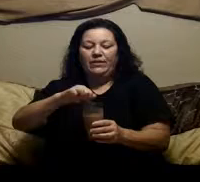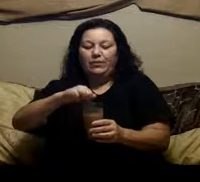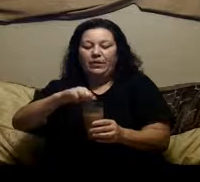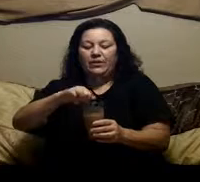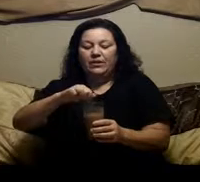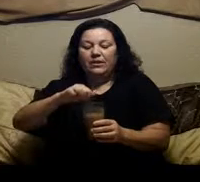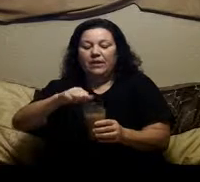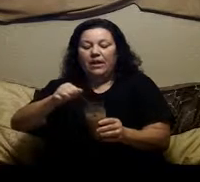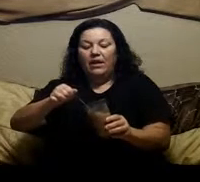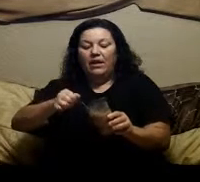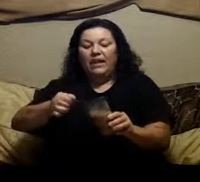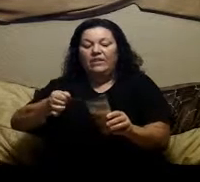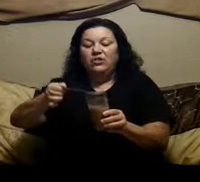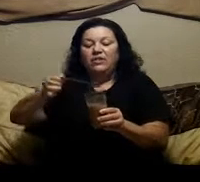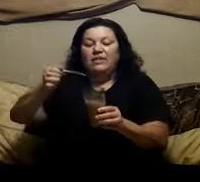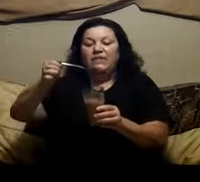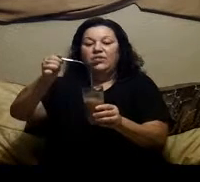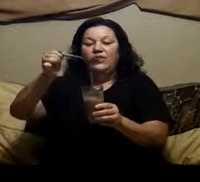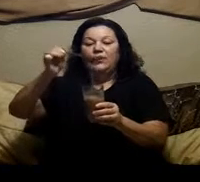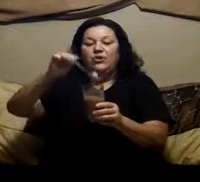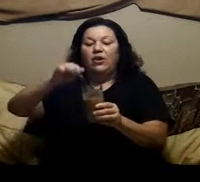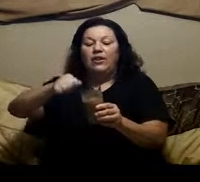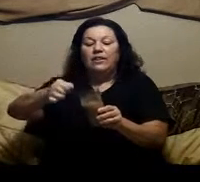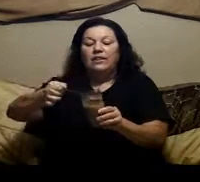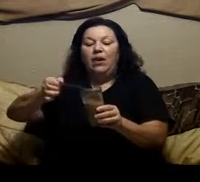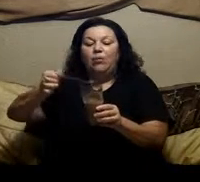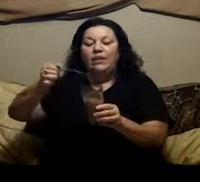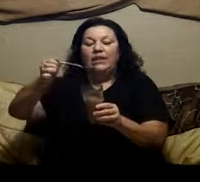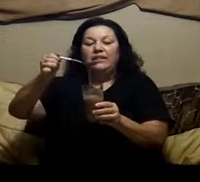mess with pills Okay, but as you can see this is now starting to get really